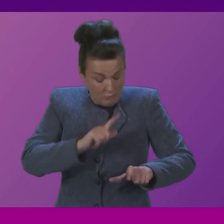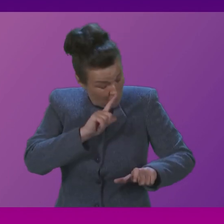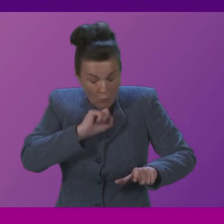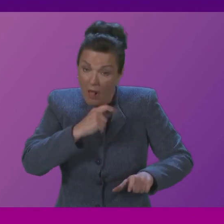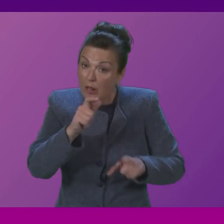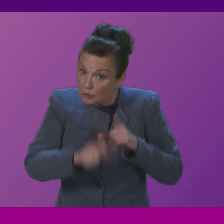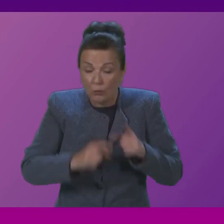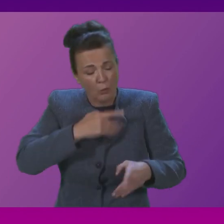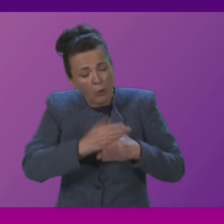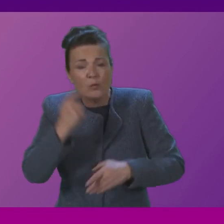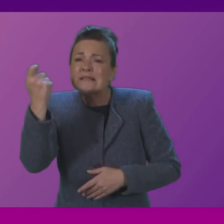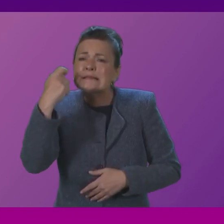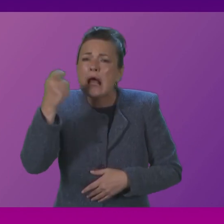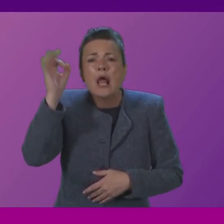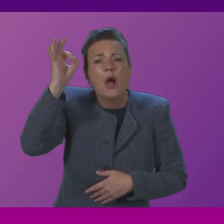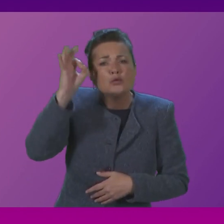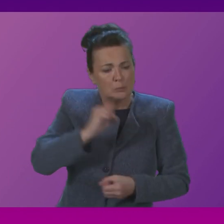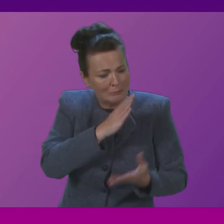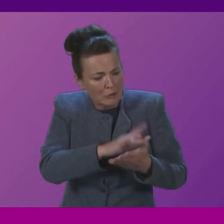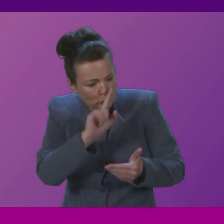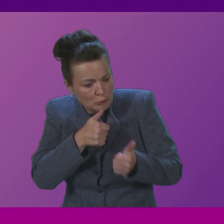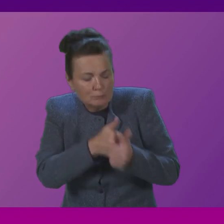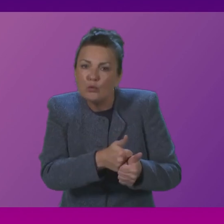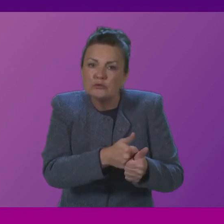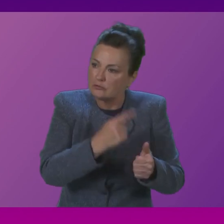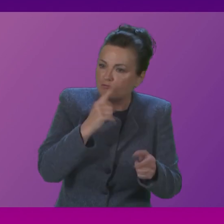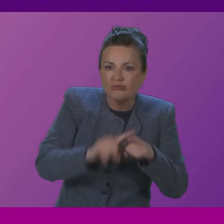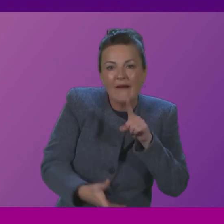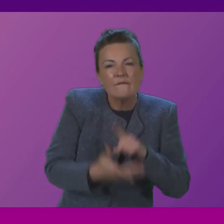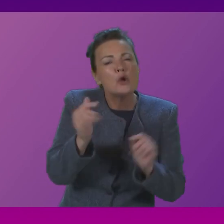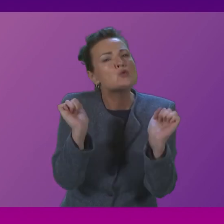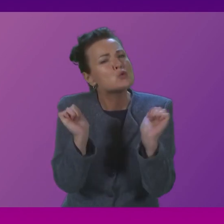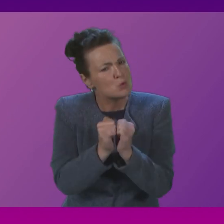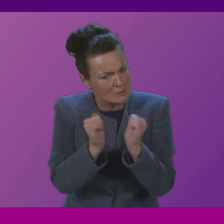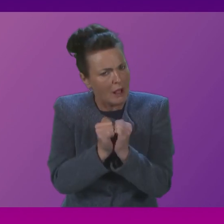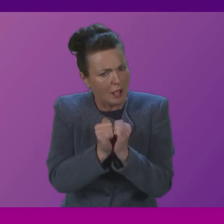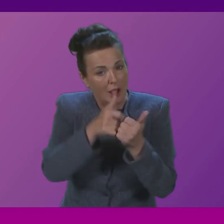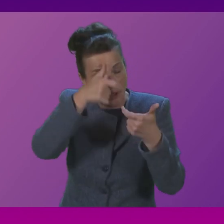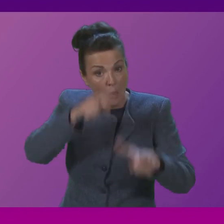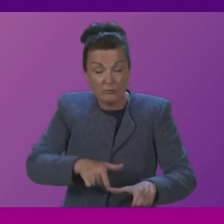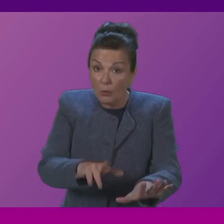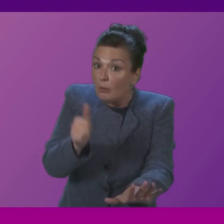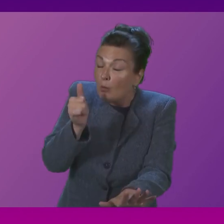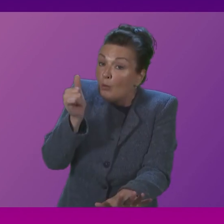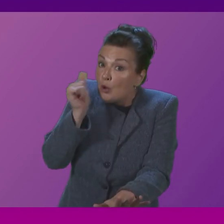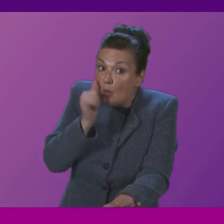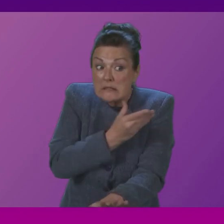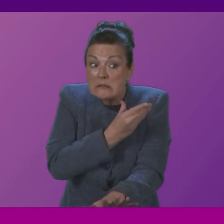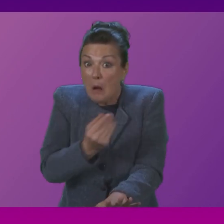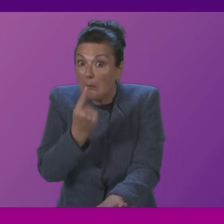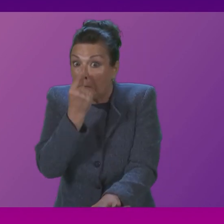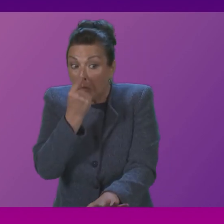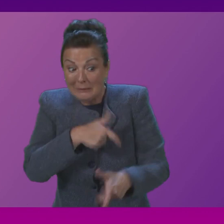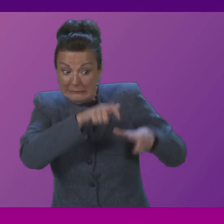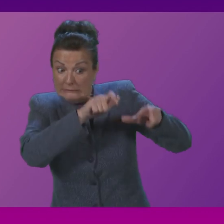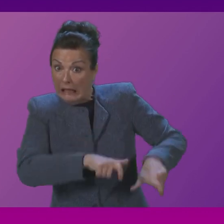local community to ensure that they're supported to find suitable alternative accommodation we're also aware that some may be able to remain at the hotel while they